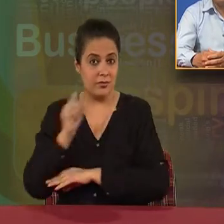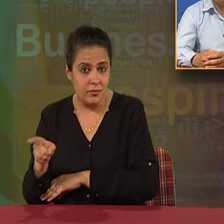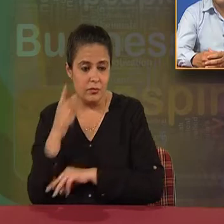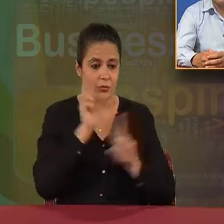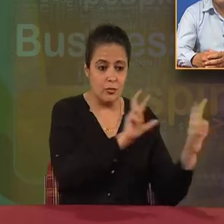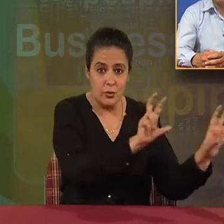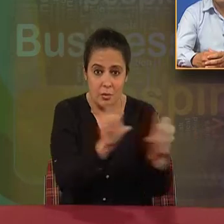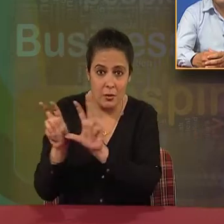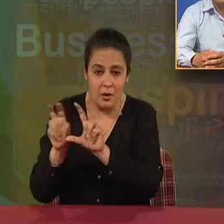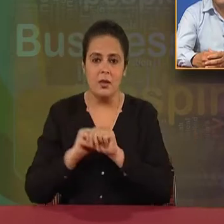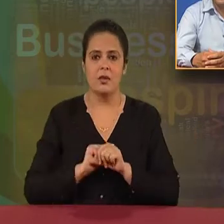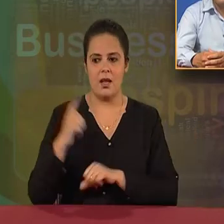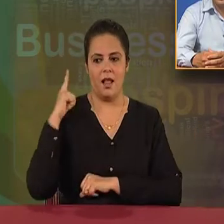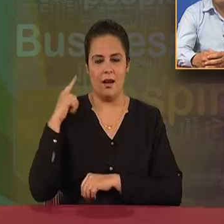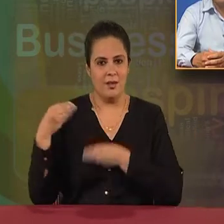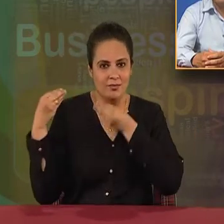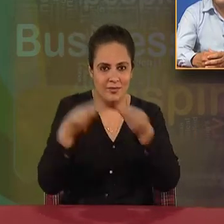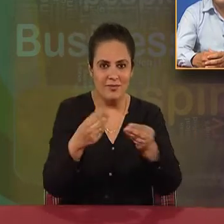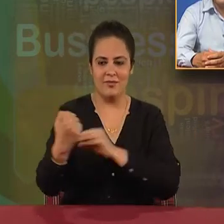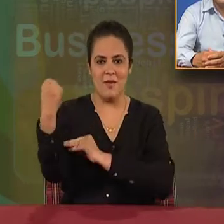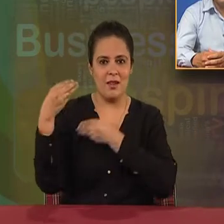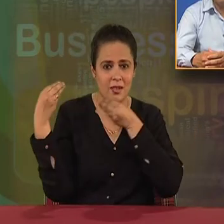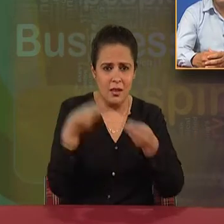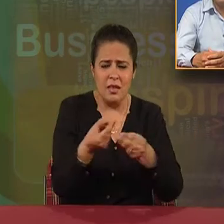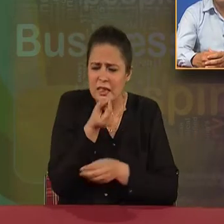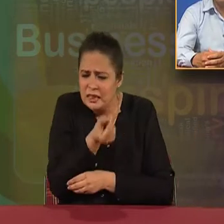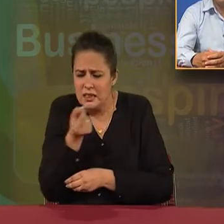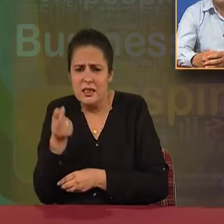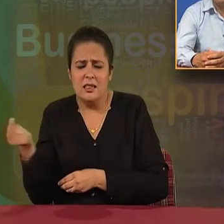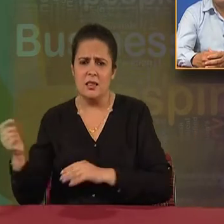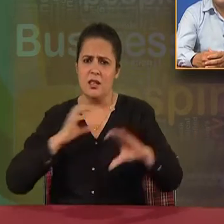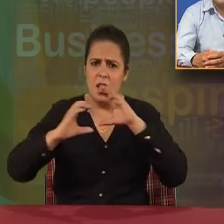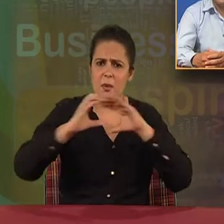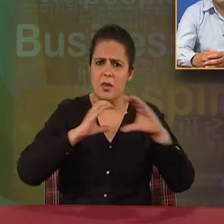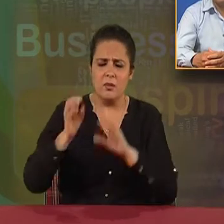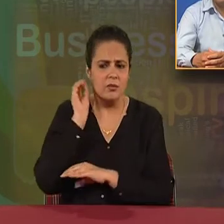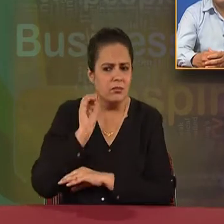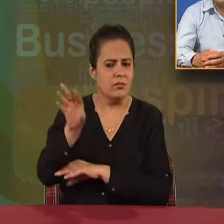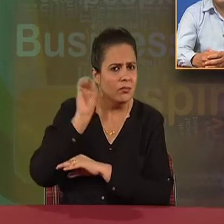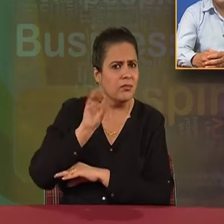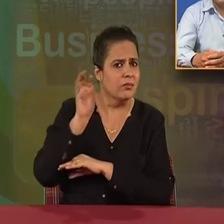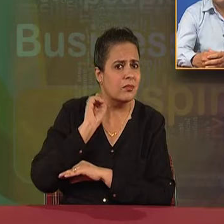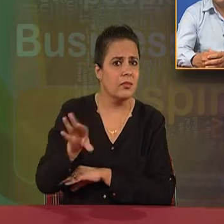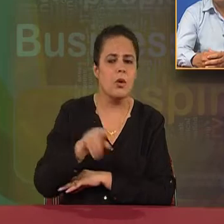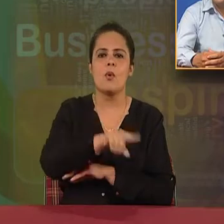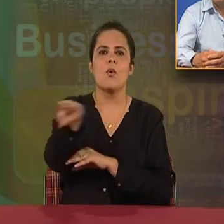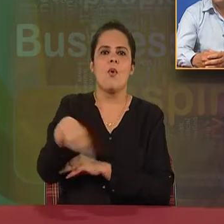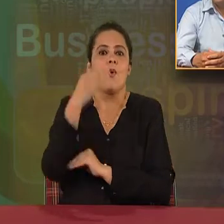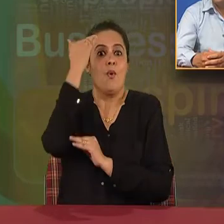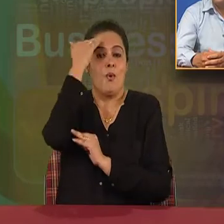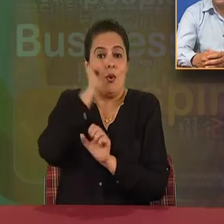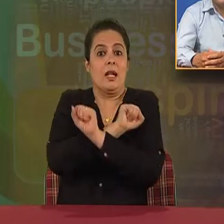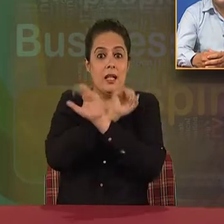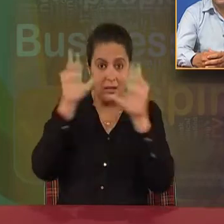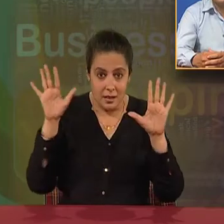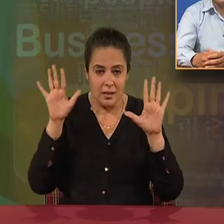to provide them able leadership. We have to communicate each and everything to them. And only then, we will be able to